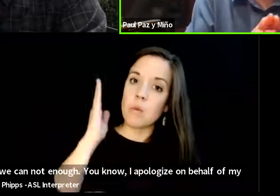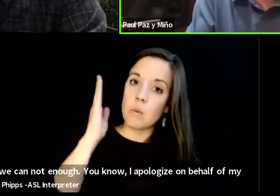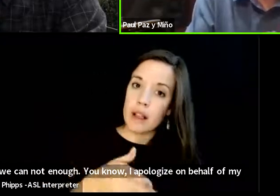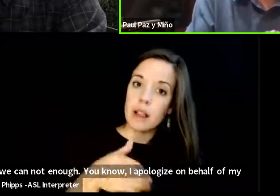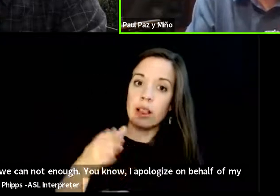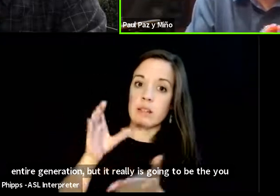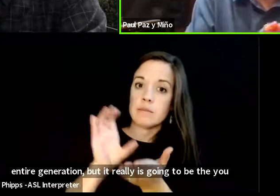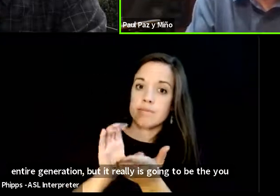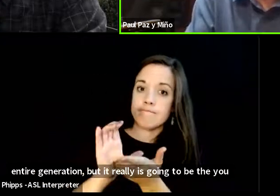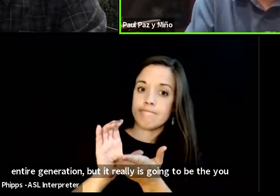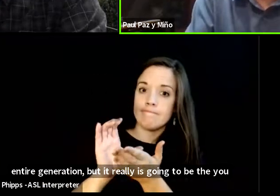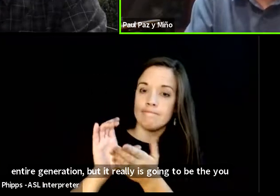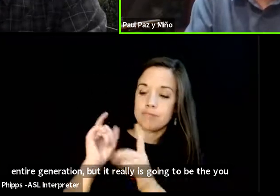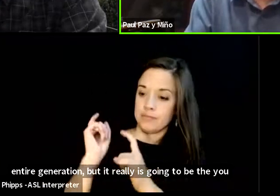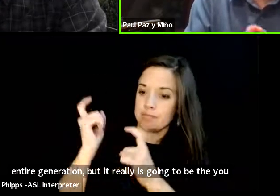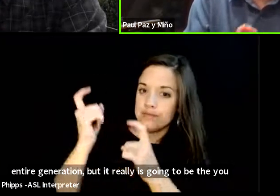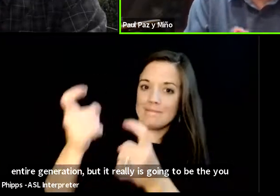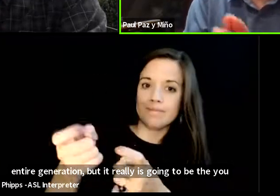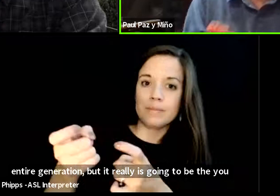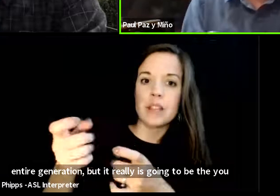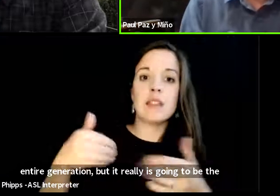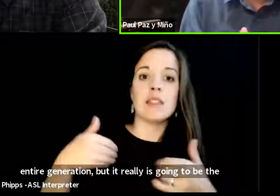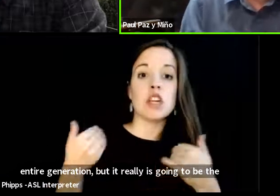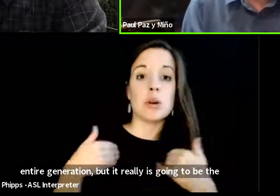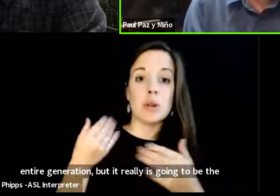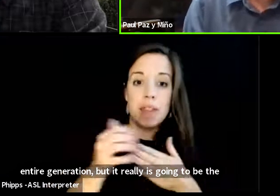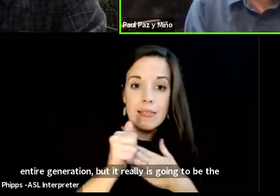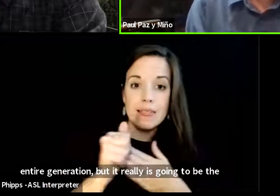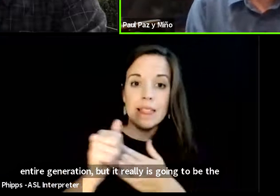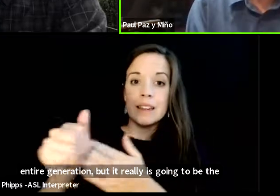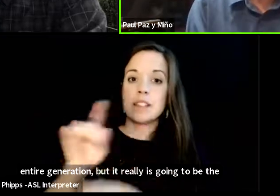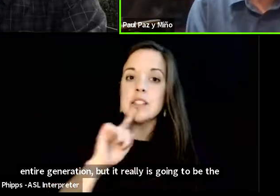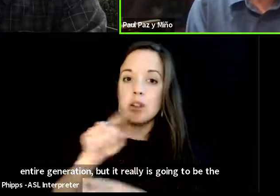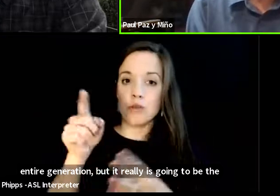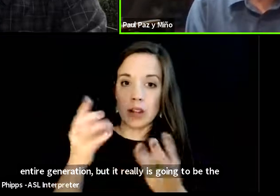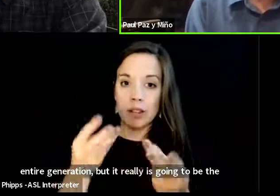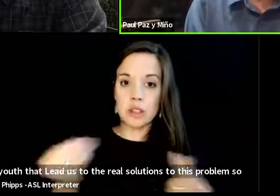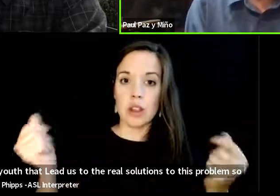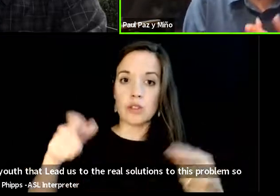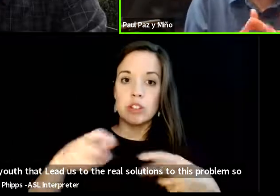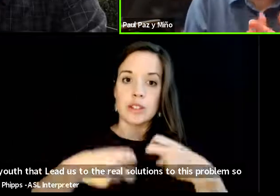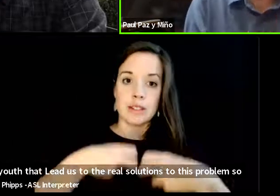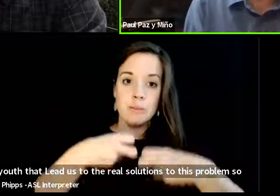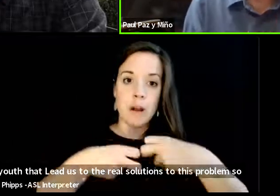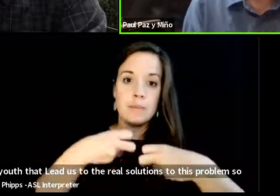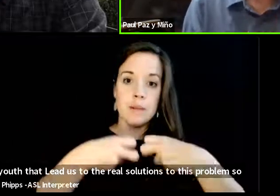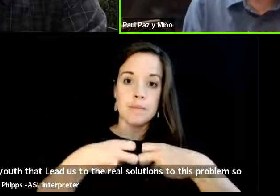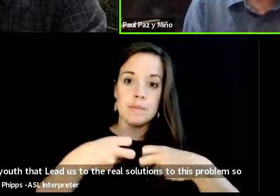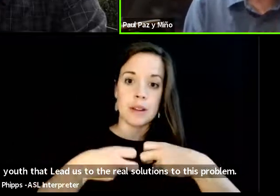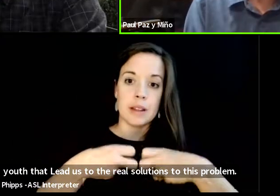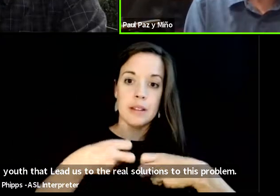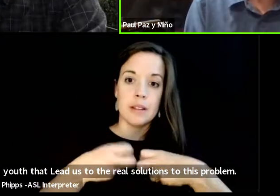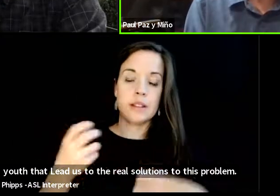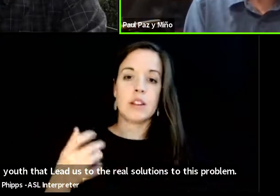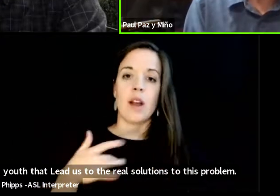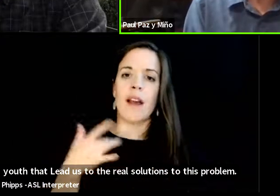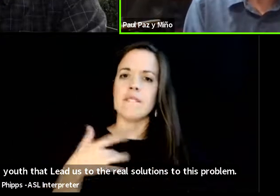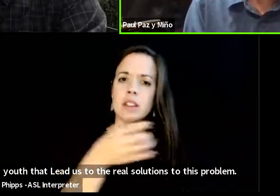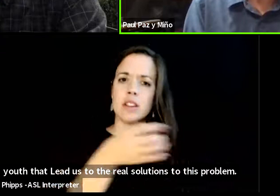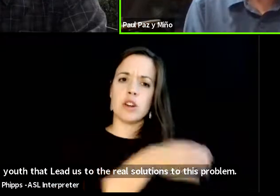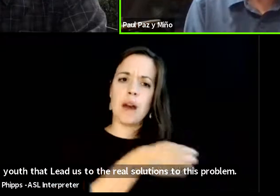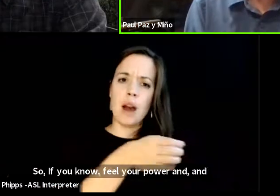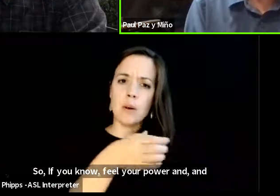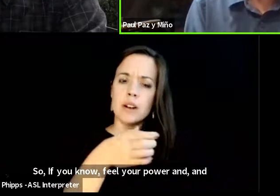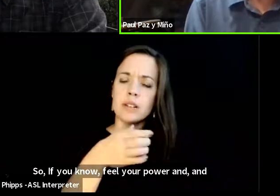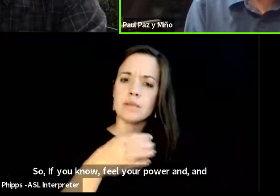the youth that lead us to the real solutions to this problem so if you know feel your power and and